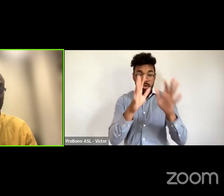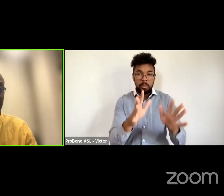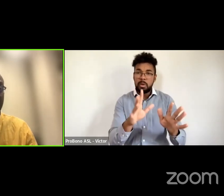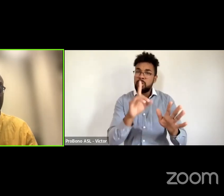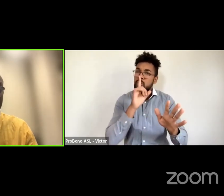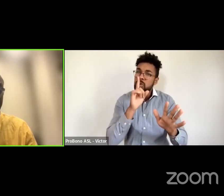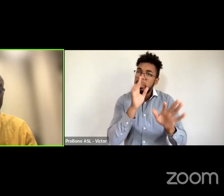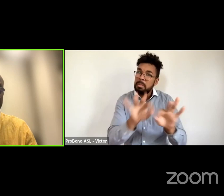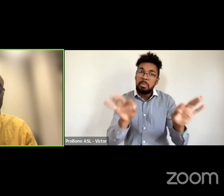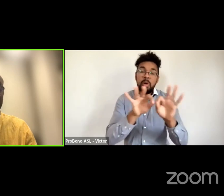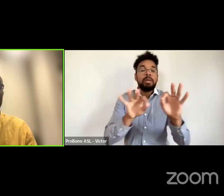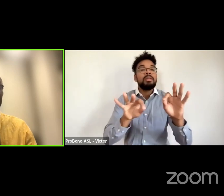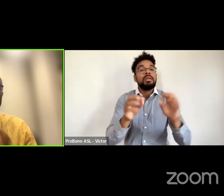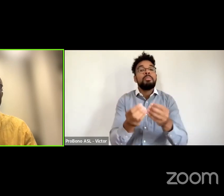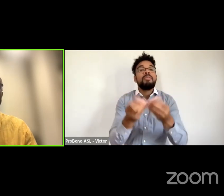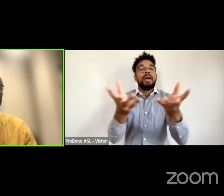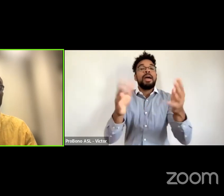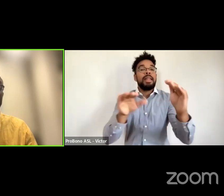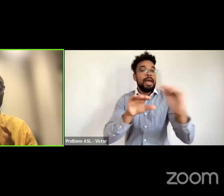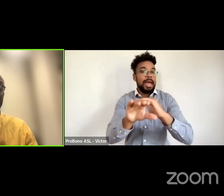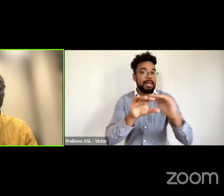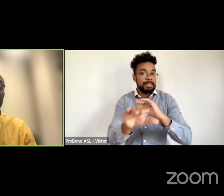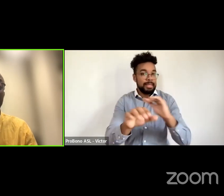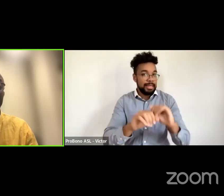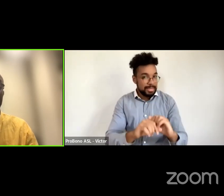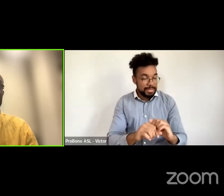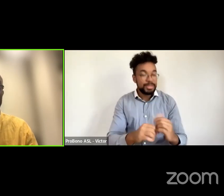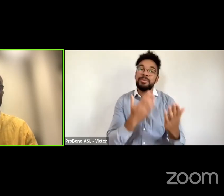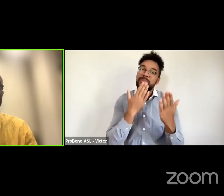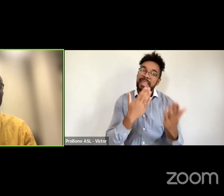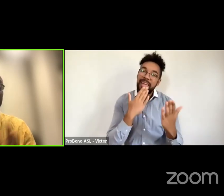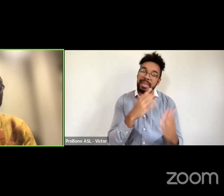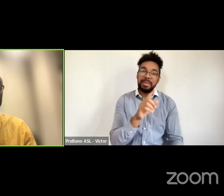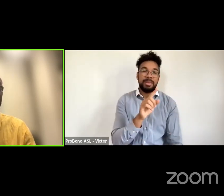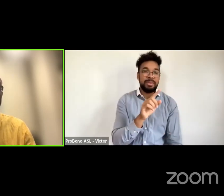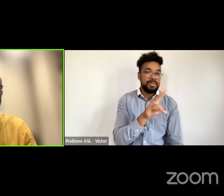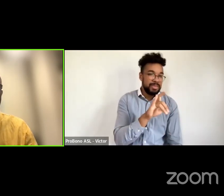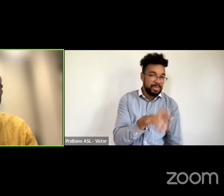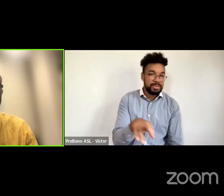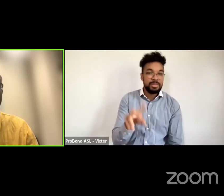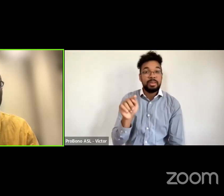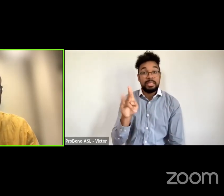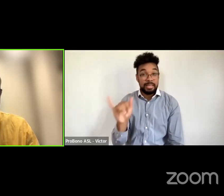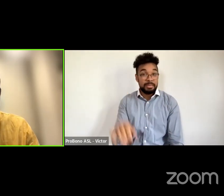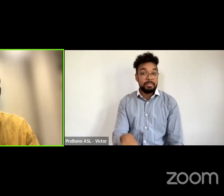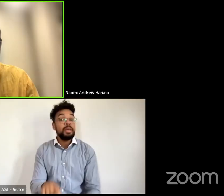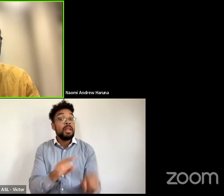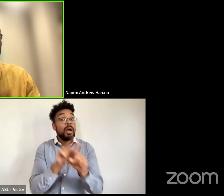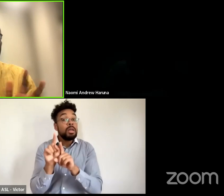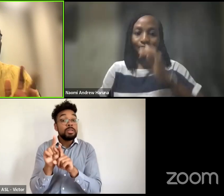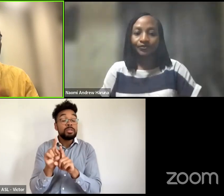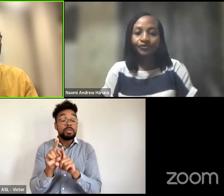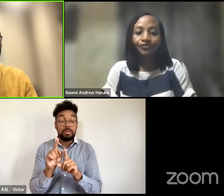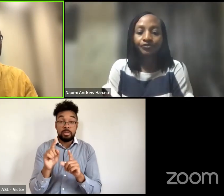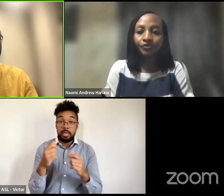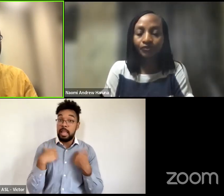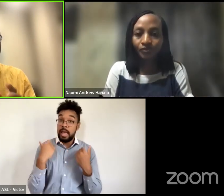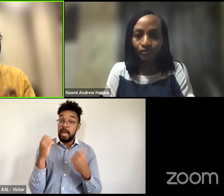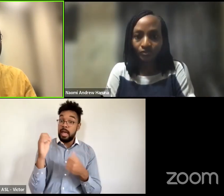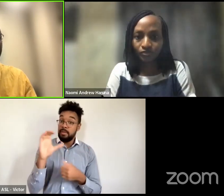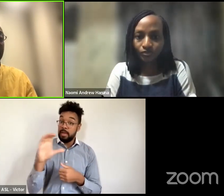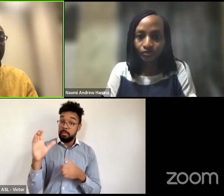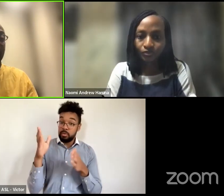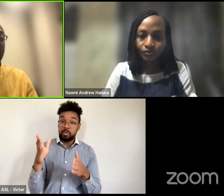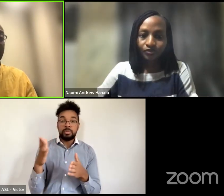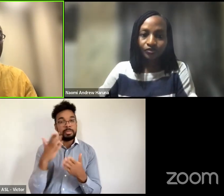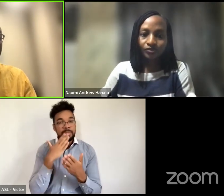accessibility in this discourse so thank you so much to victor and to tanya and of course to our live captioner thank you so much without with that